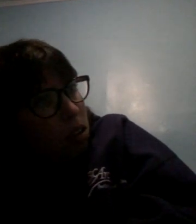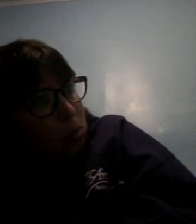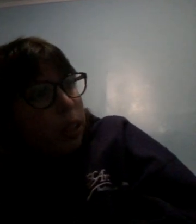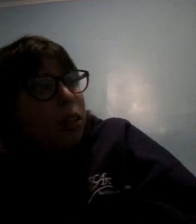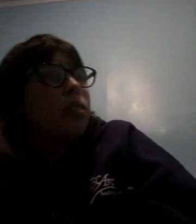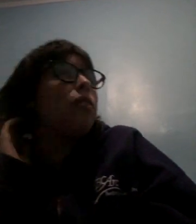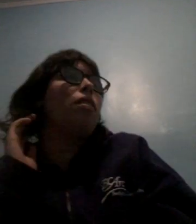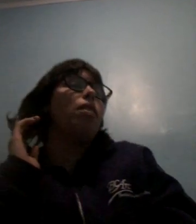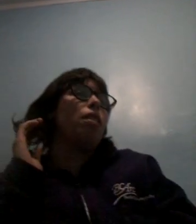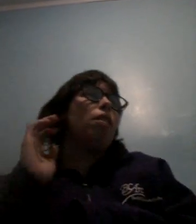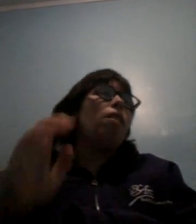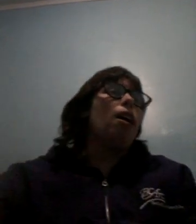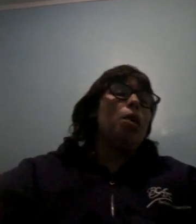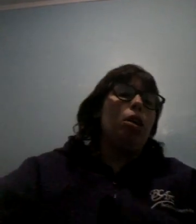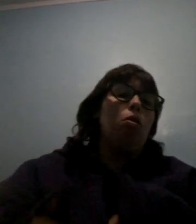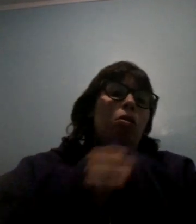sprains that my ankle